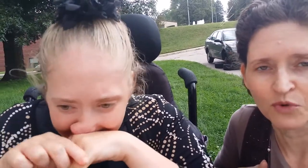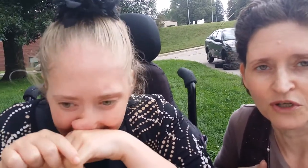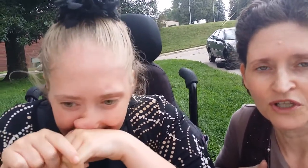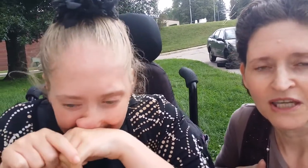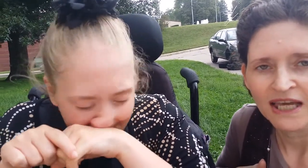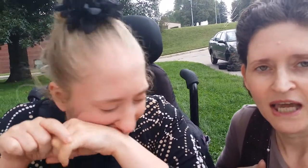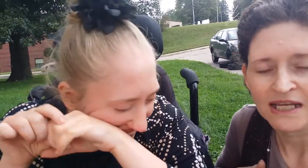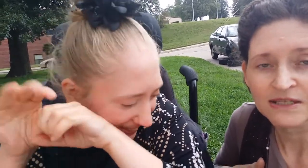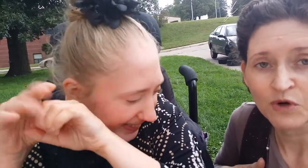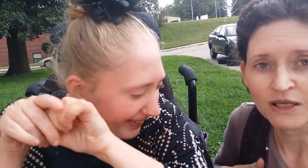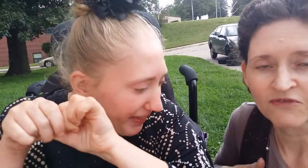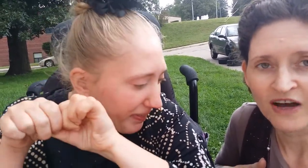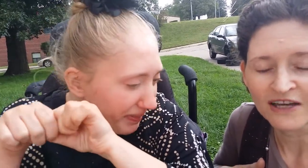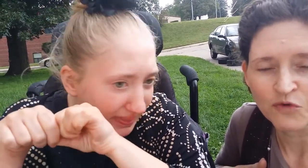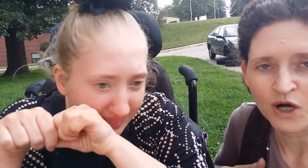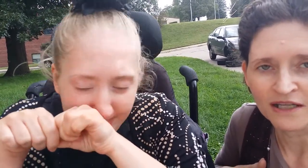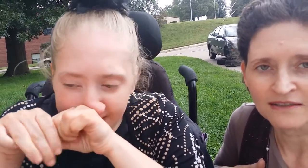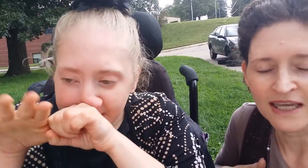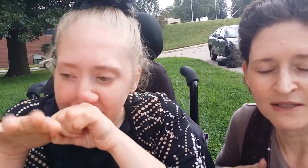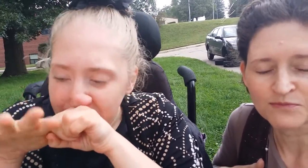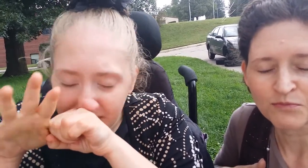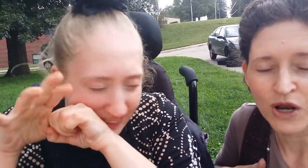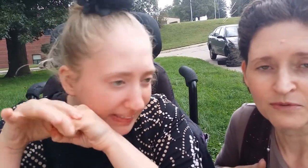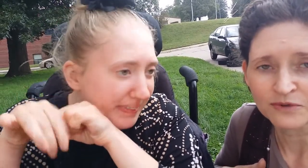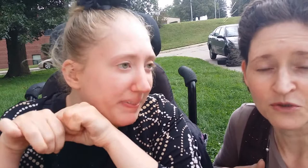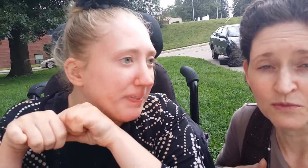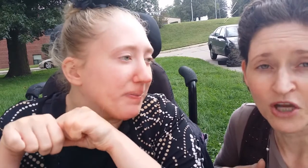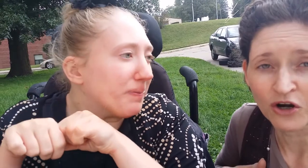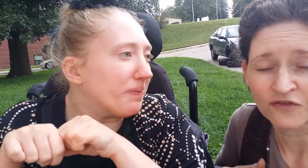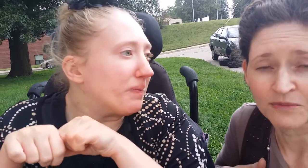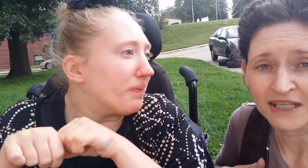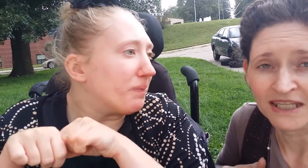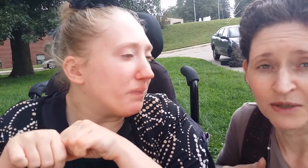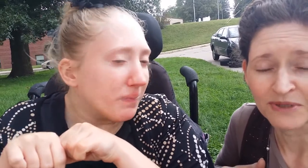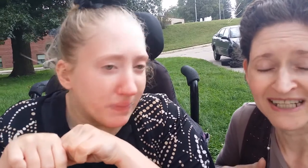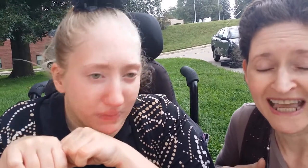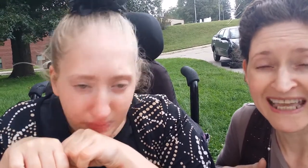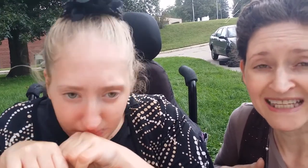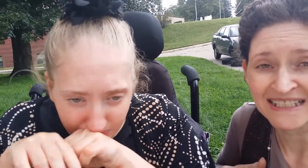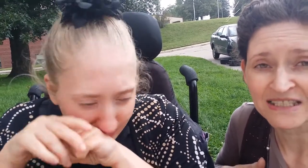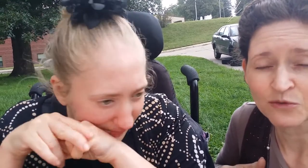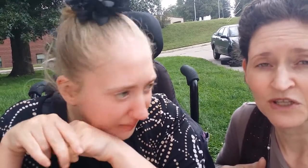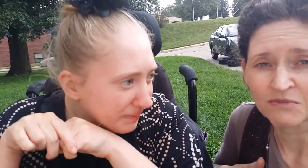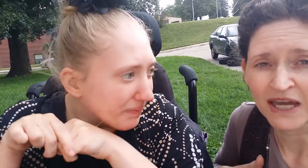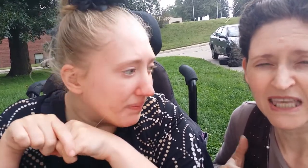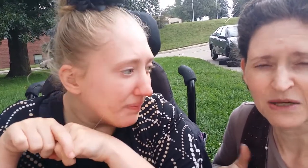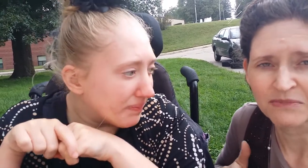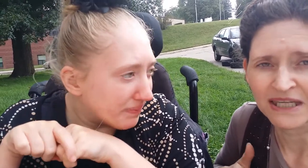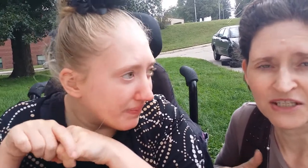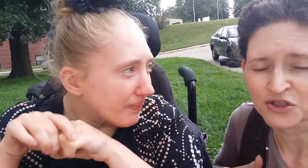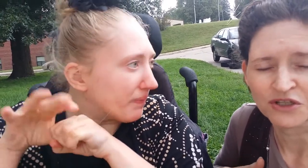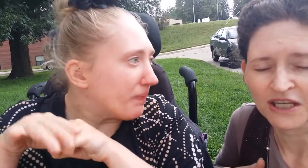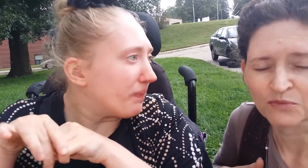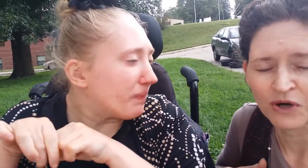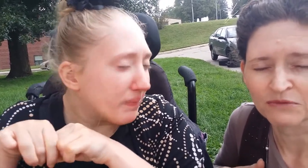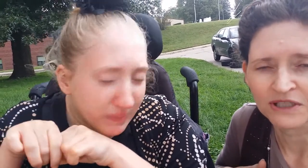board. And I said, well, I'm 5'1". It probably will be hard for me to get up in it. And with my hip being injured, it probably